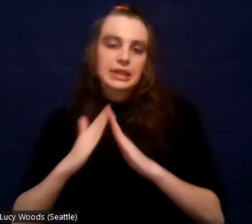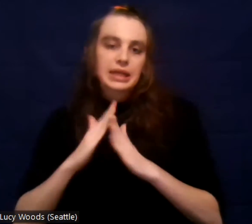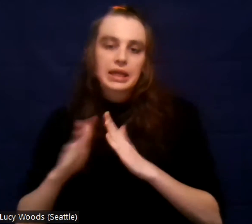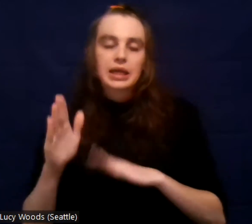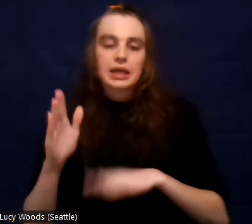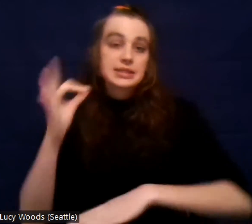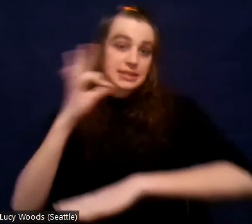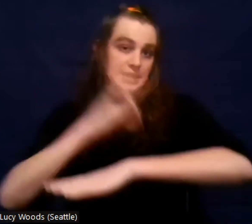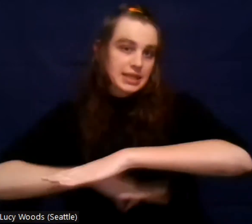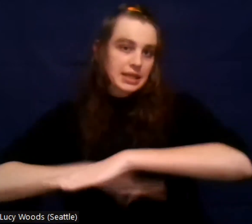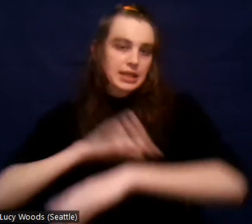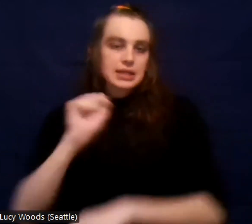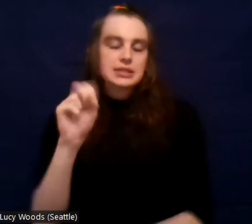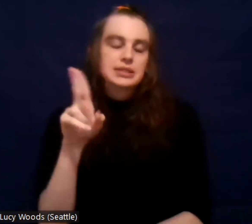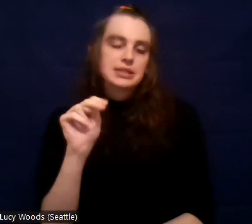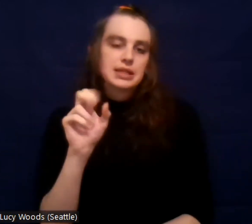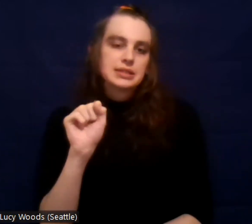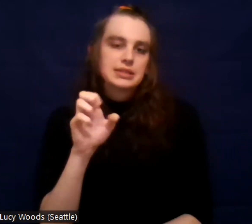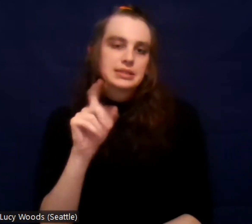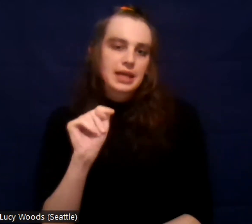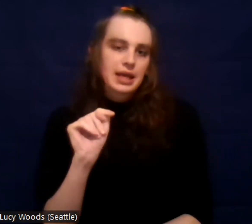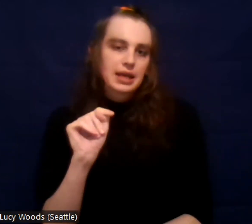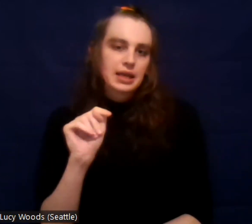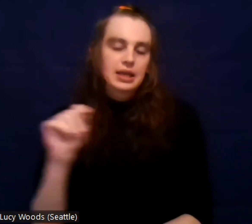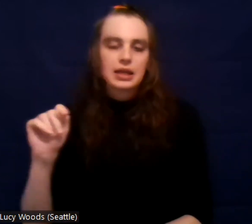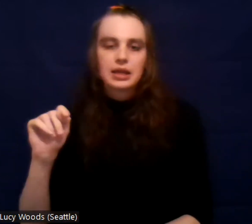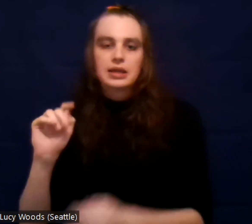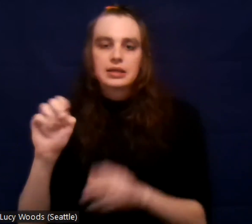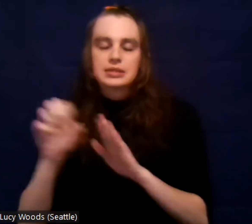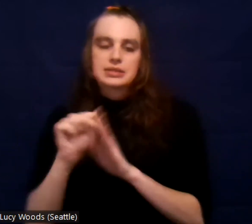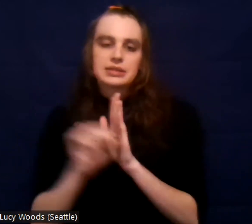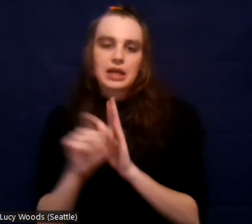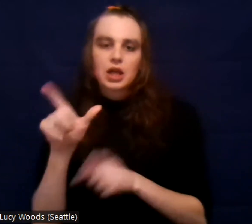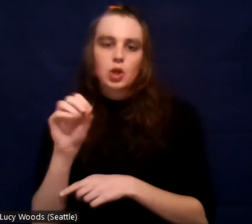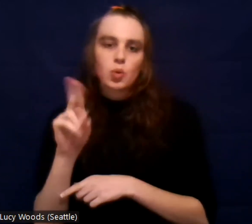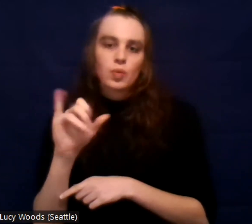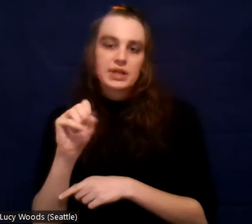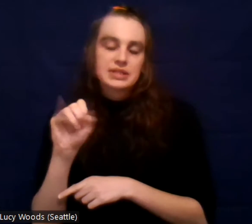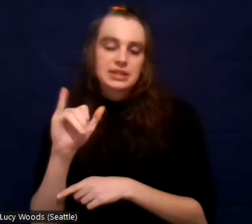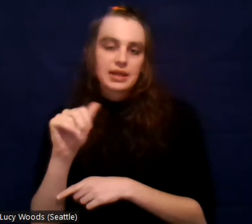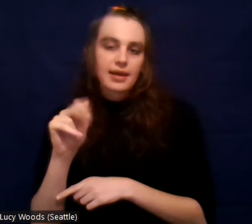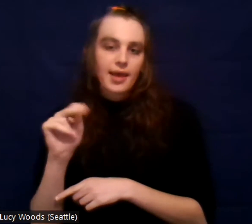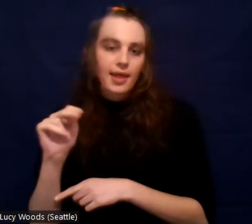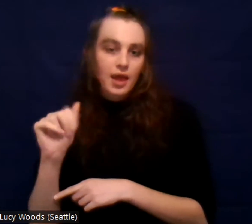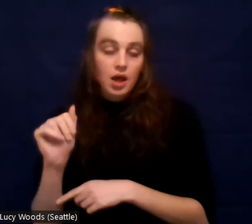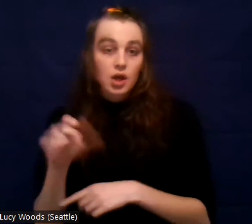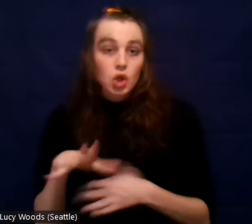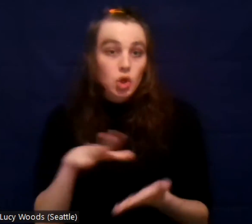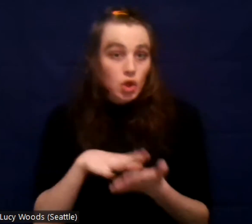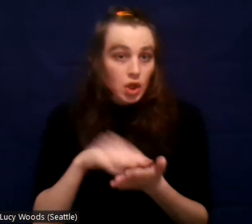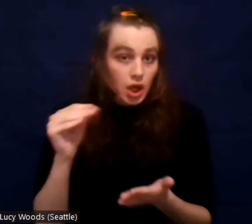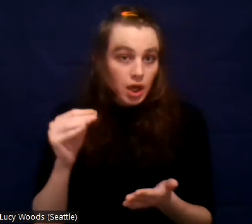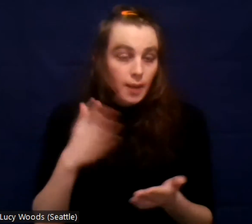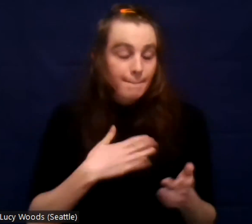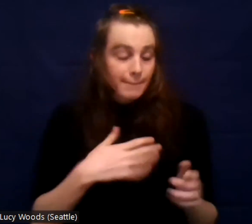And very shortly after that, I found out how my father passed away.